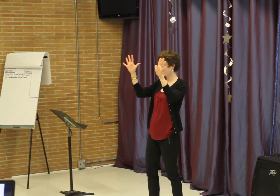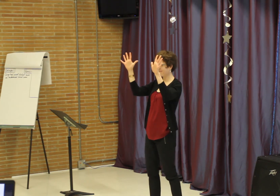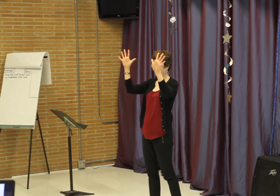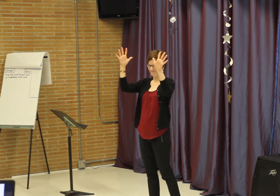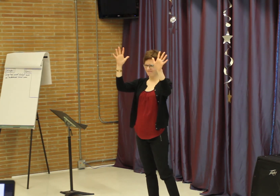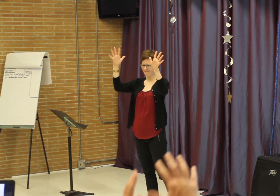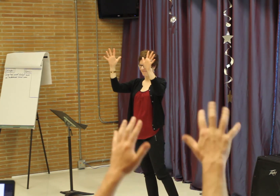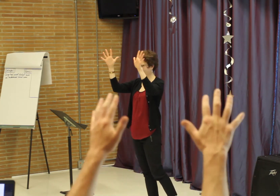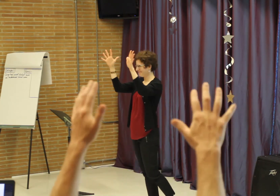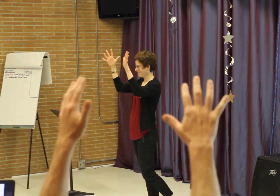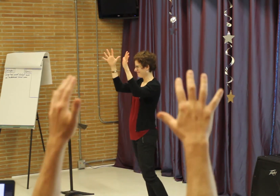morning. Thank you, everyone.